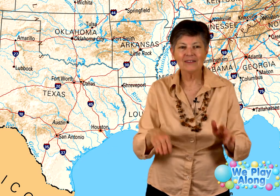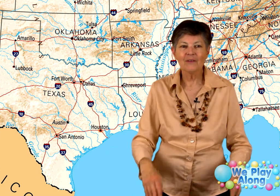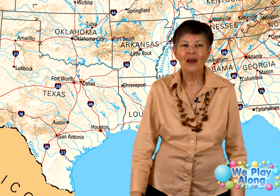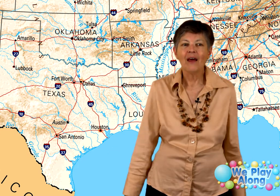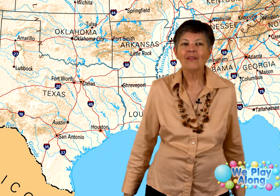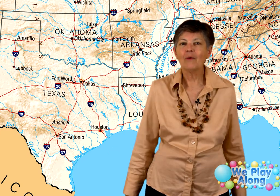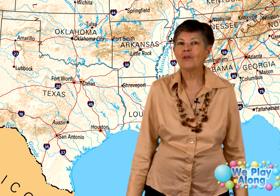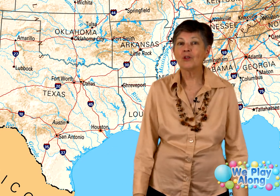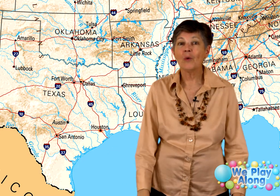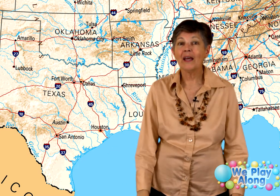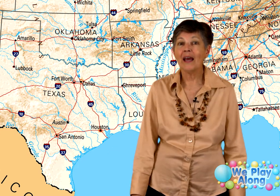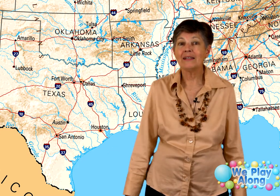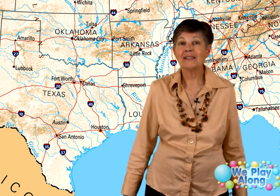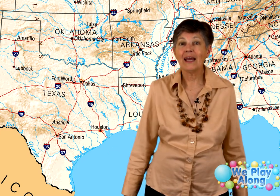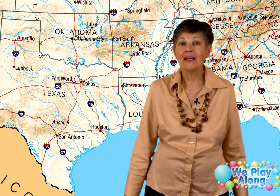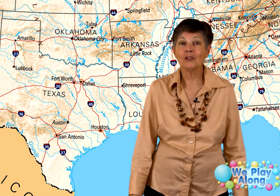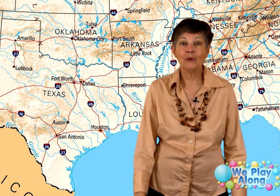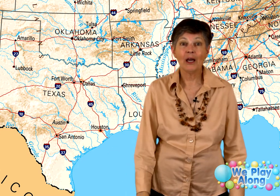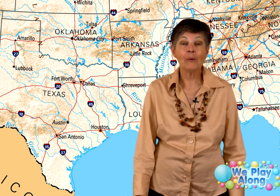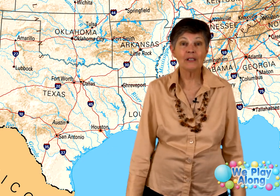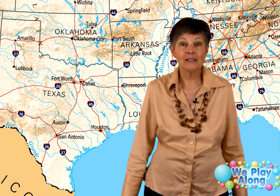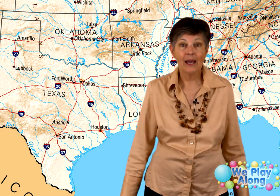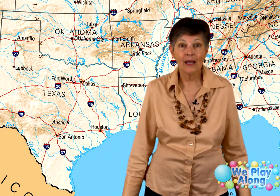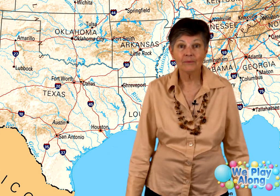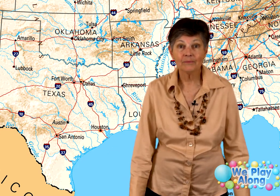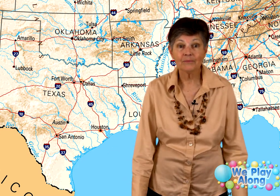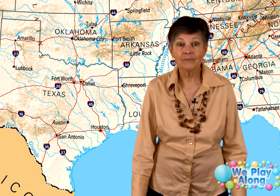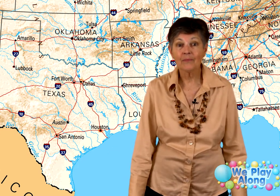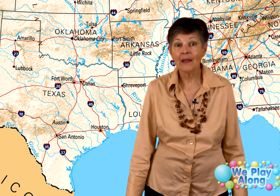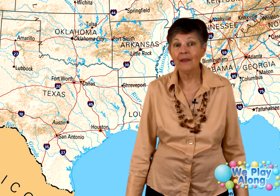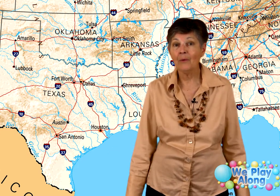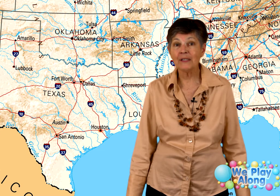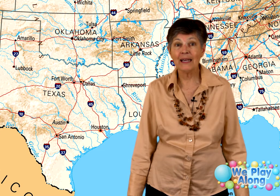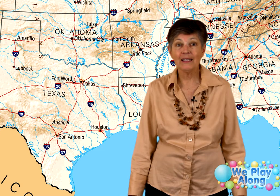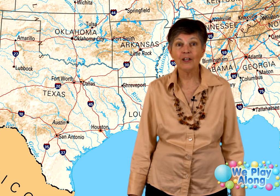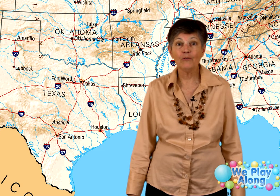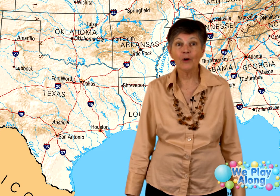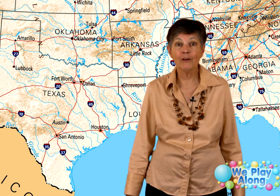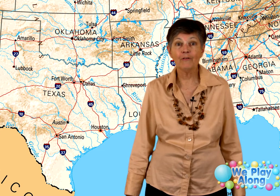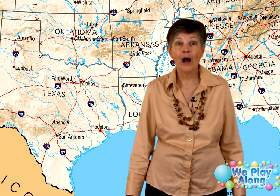They were the 28th state to become a state. That was in 1845.